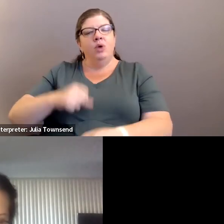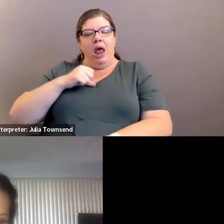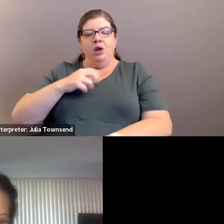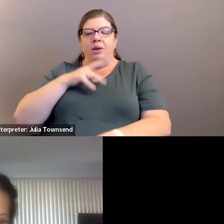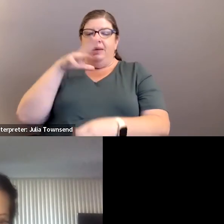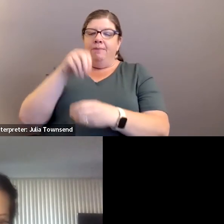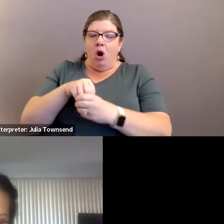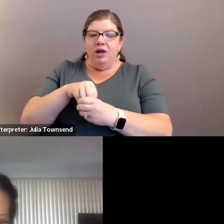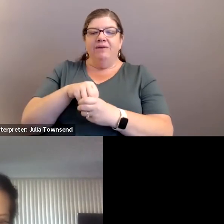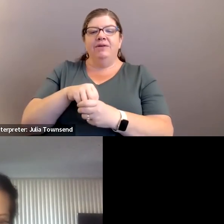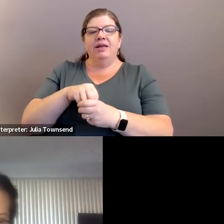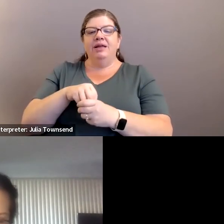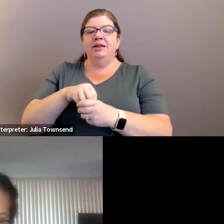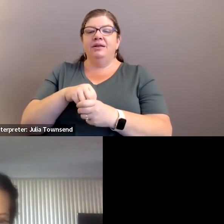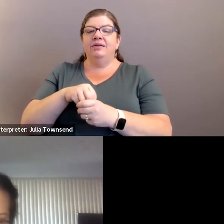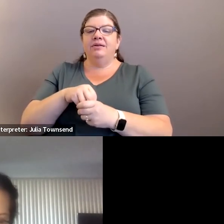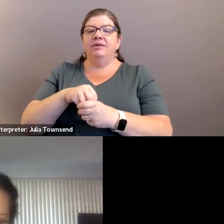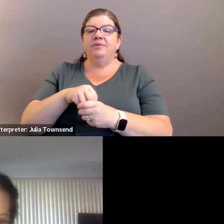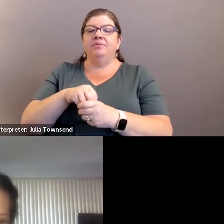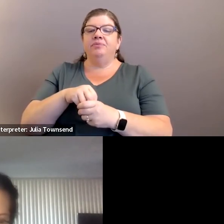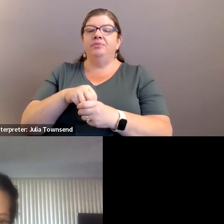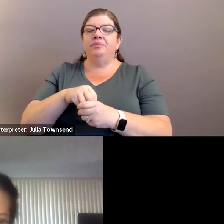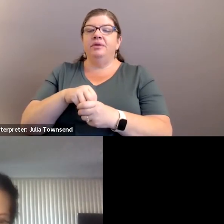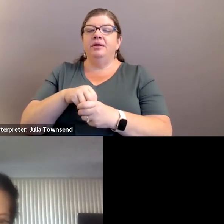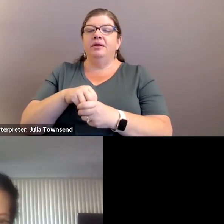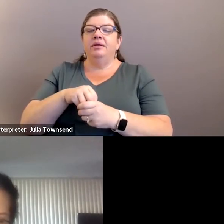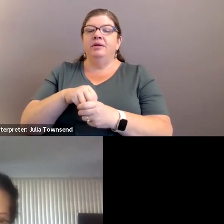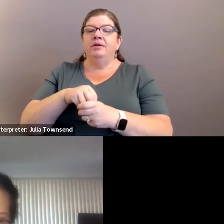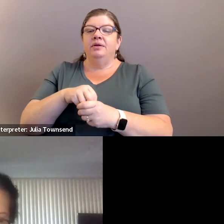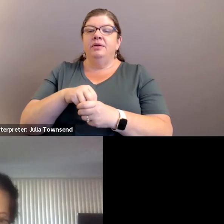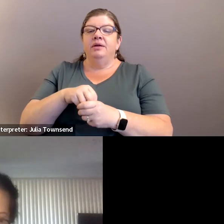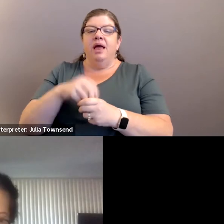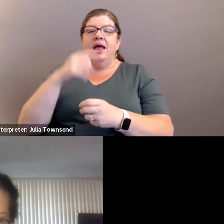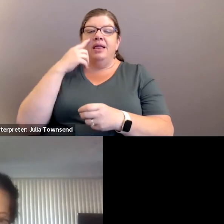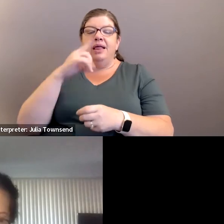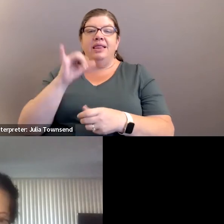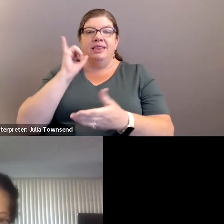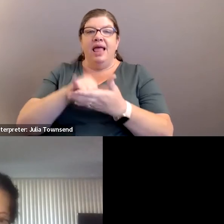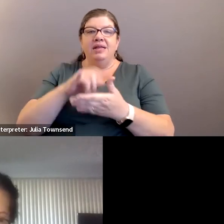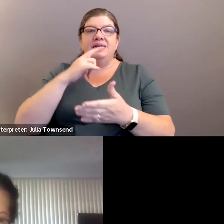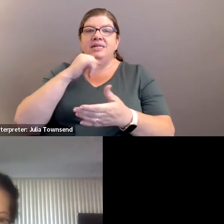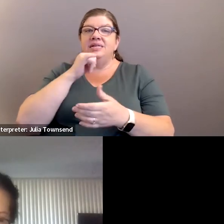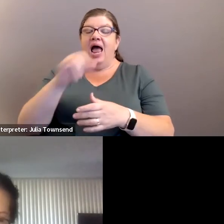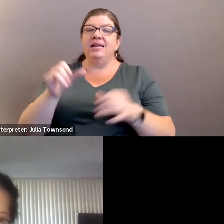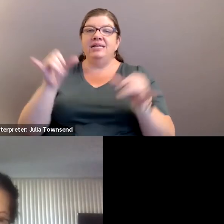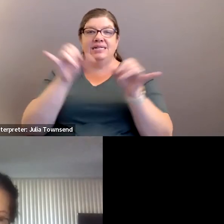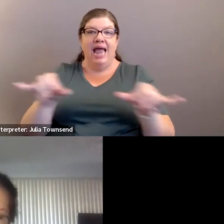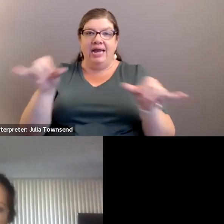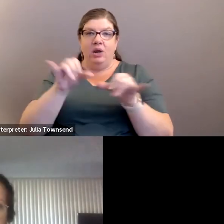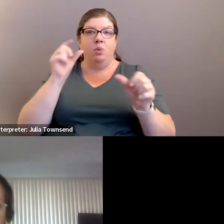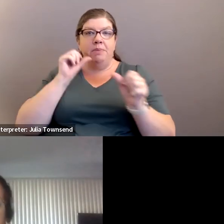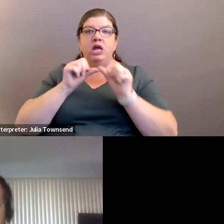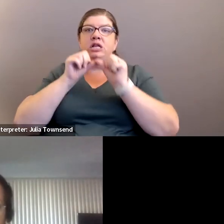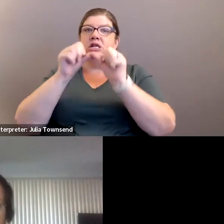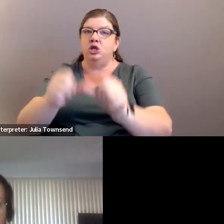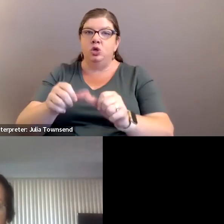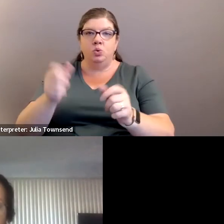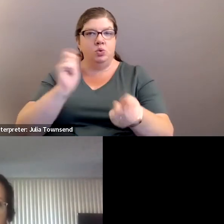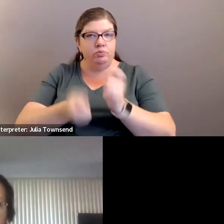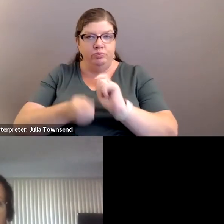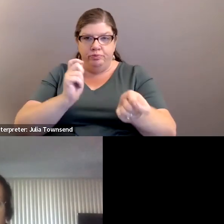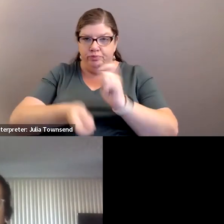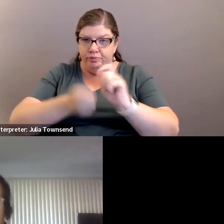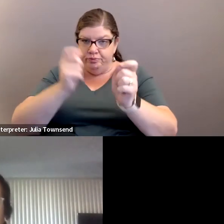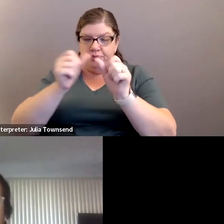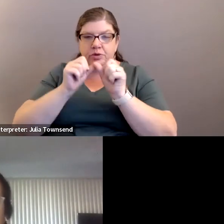been part of you know getting us to this point we'll continue to work it's it's just as i think ms cap said it's not static we've got to continue to work forward on it